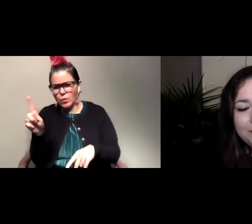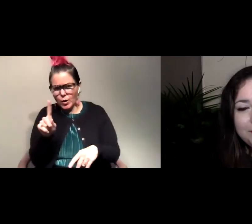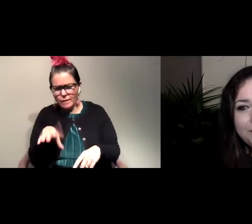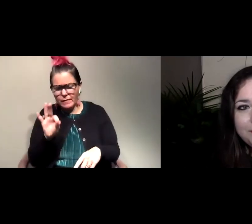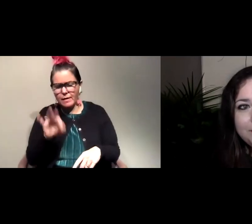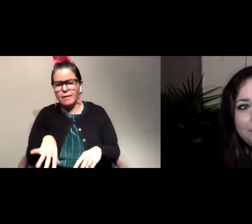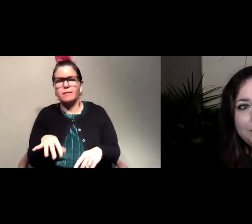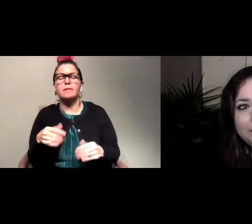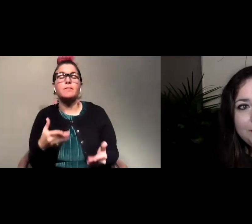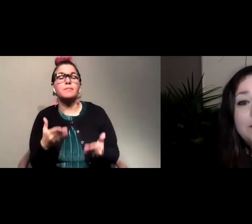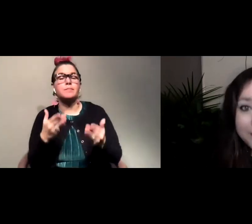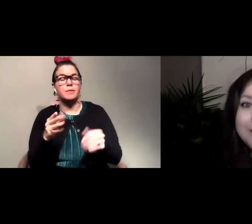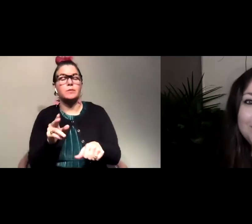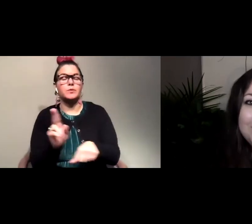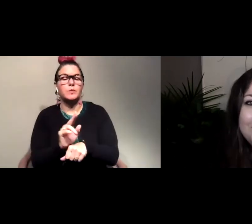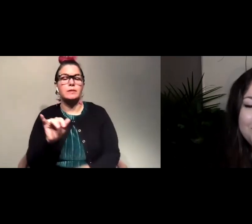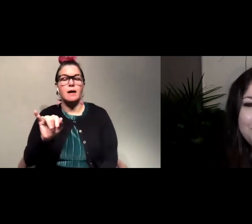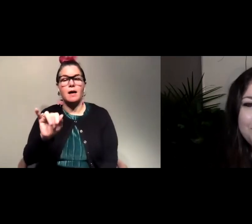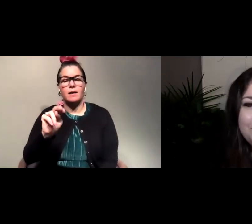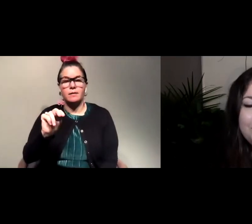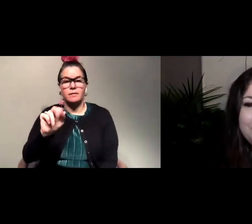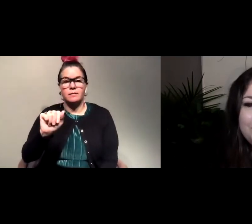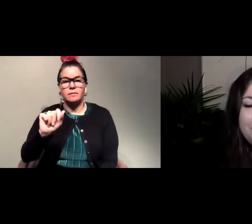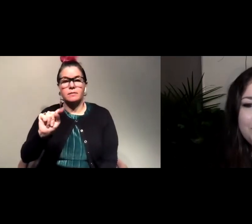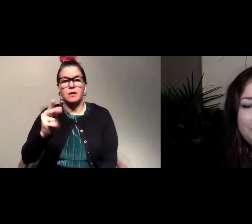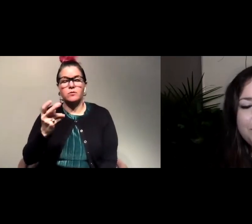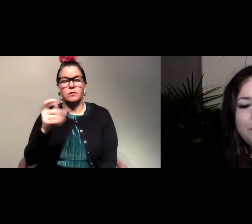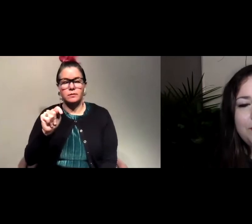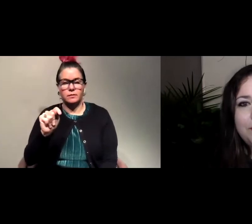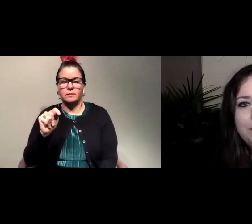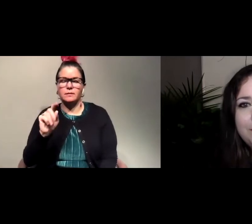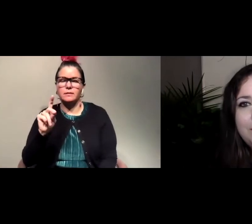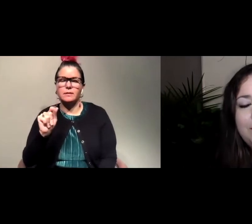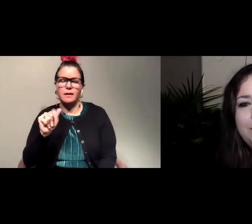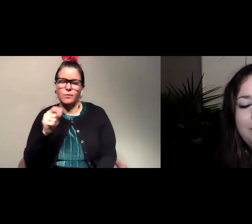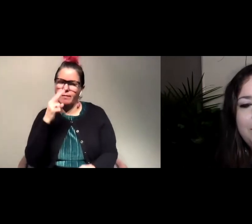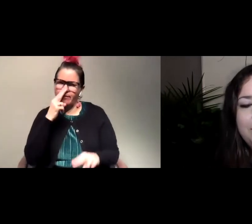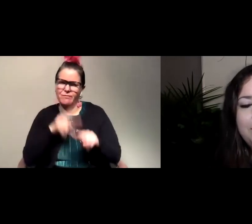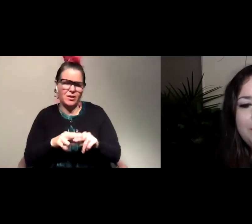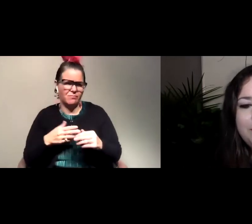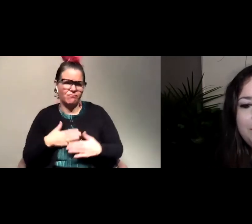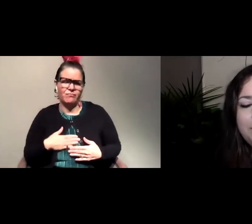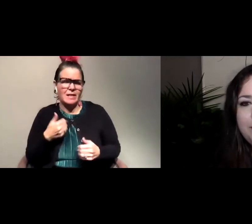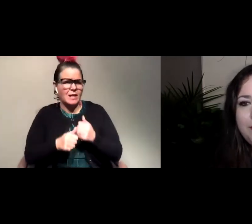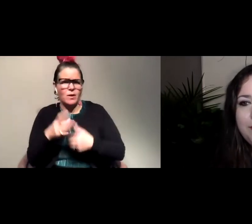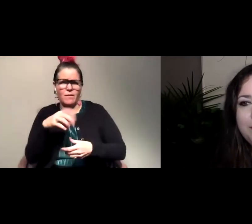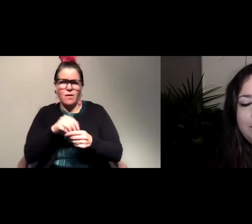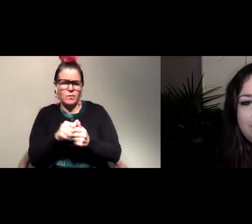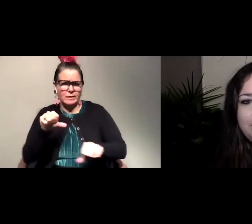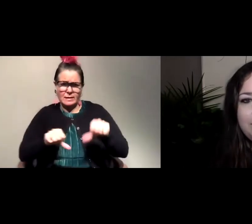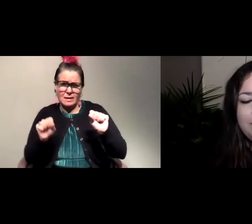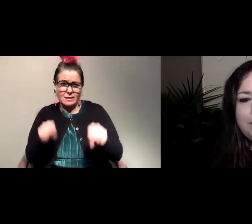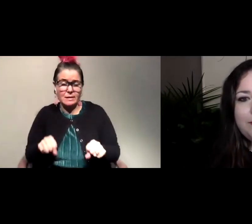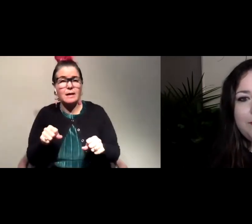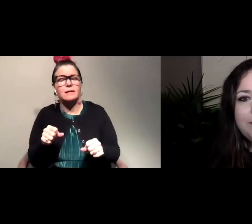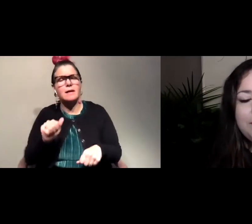to use iNaturalist data which is a really fun way that anybody can get involved with science so it's